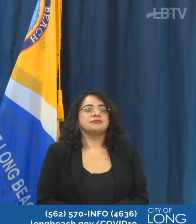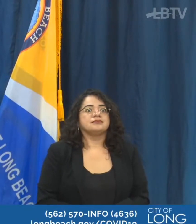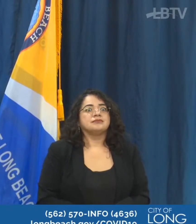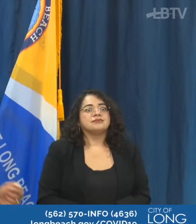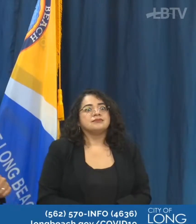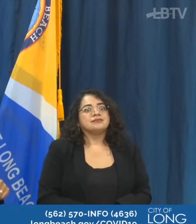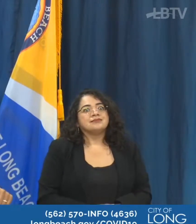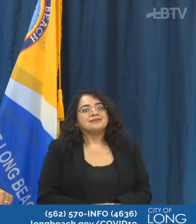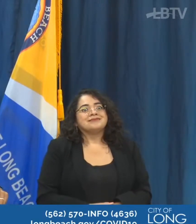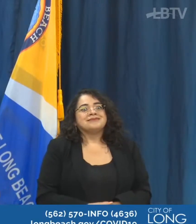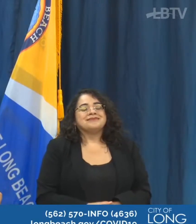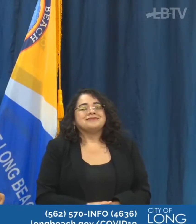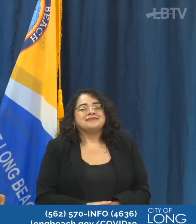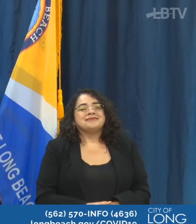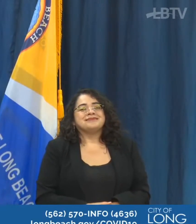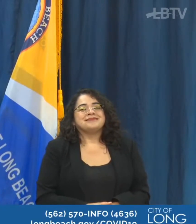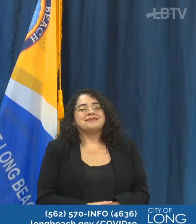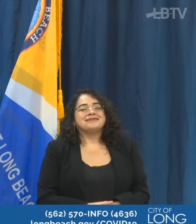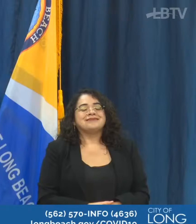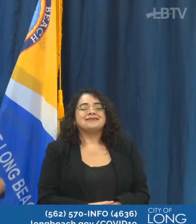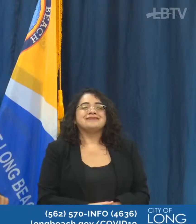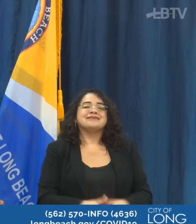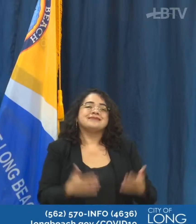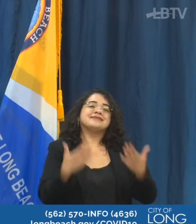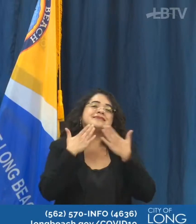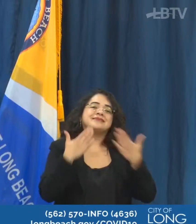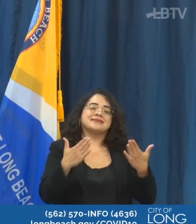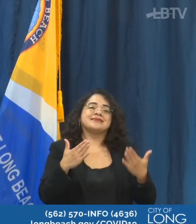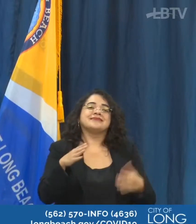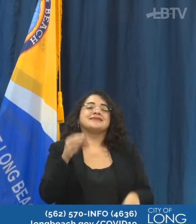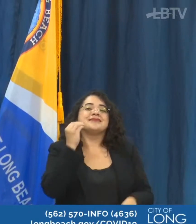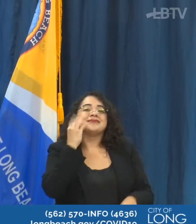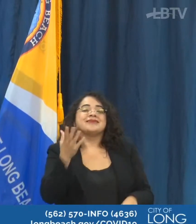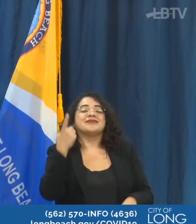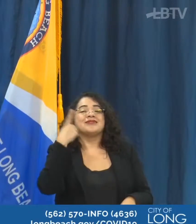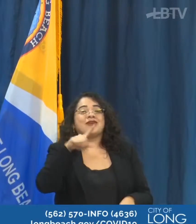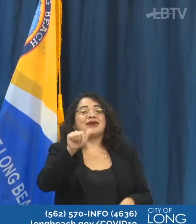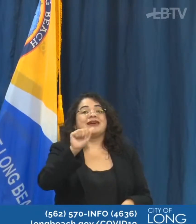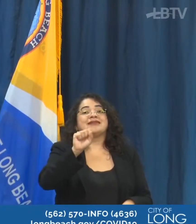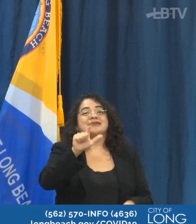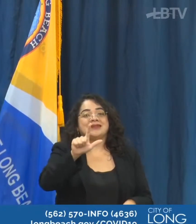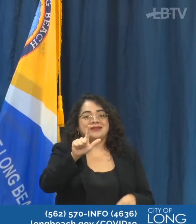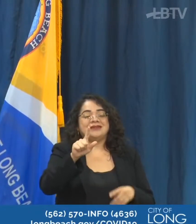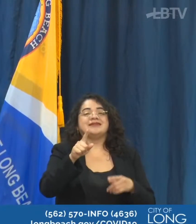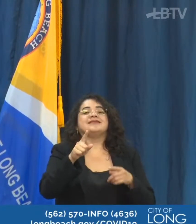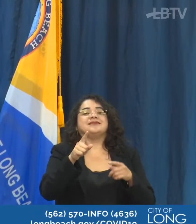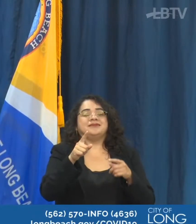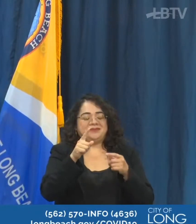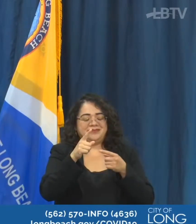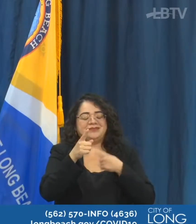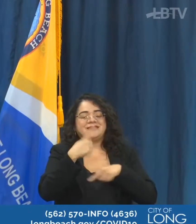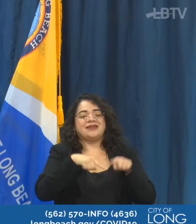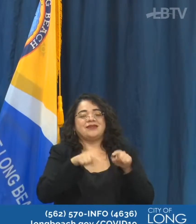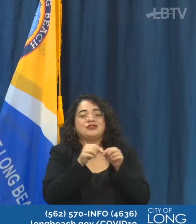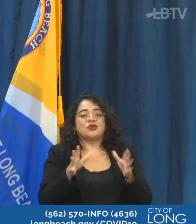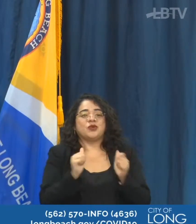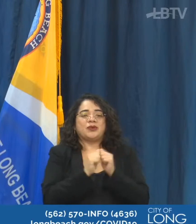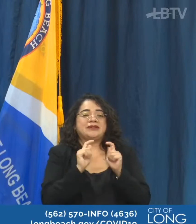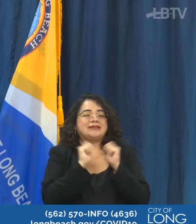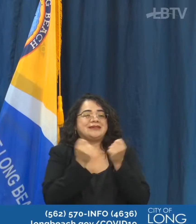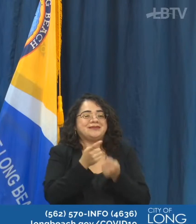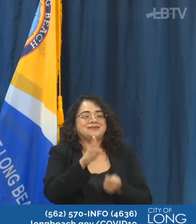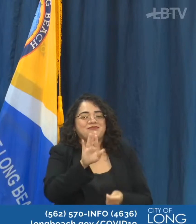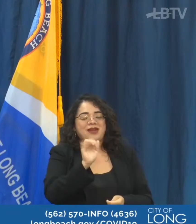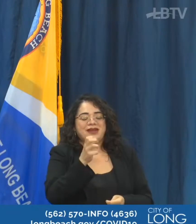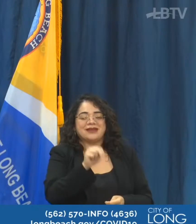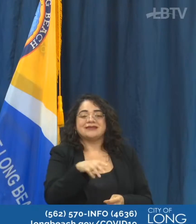Thank you. Also, of course, want to want to thank Paola, who's doing our ASL translation, and Alice from the Health Department as well, who will do our Spanish recap